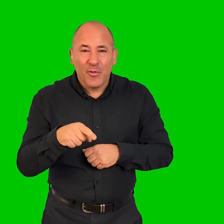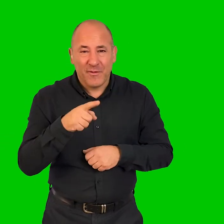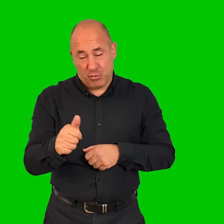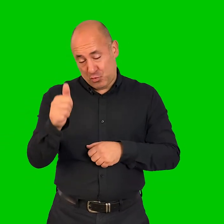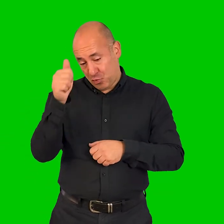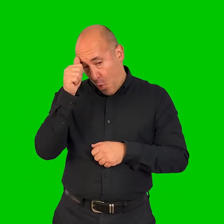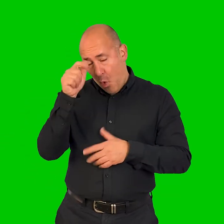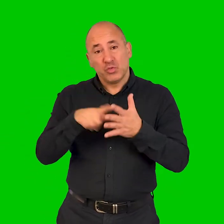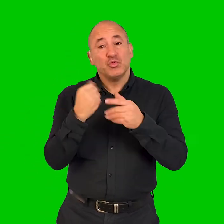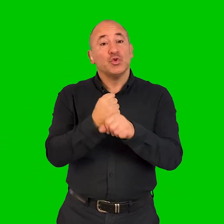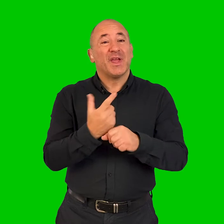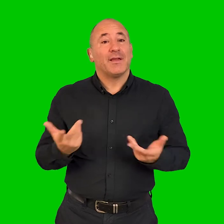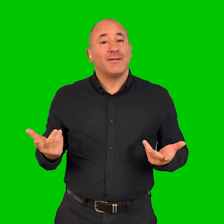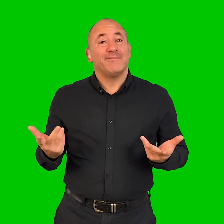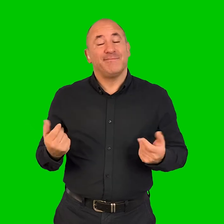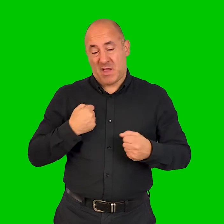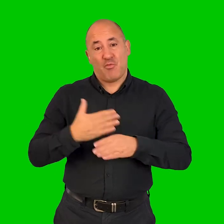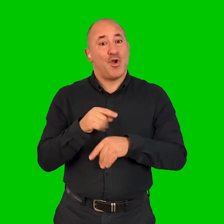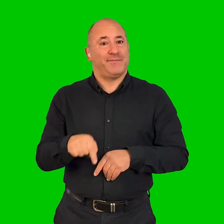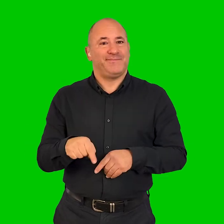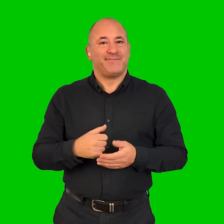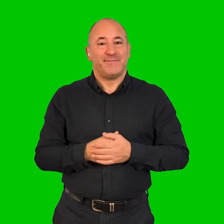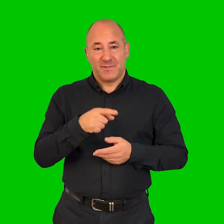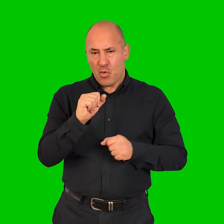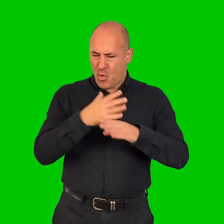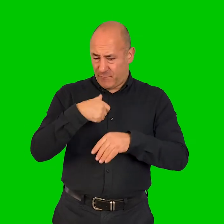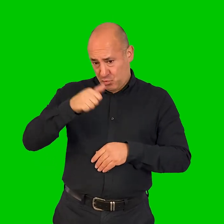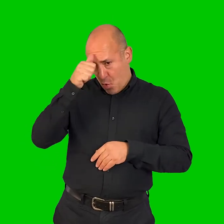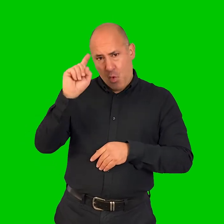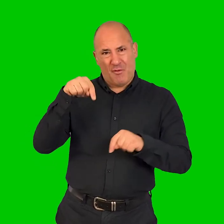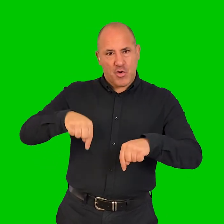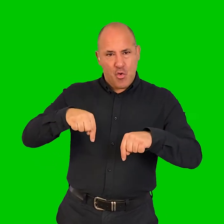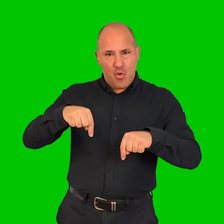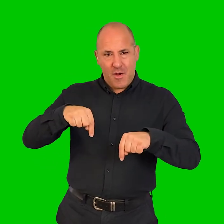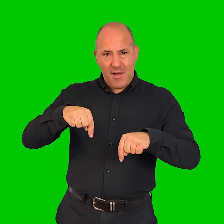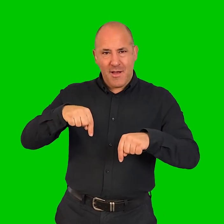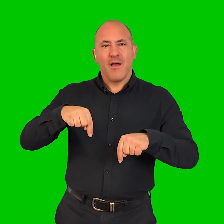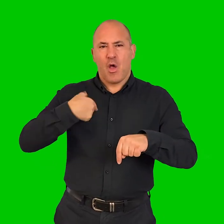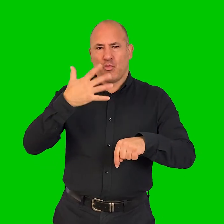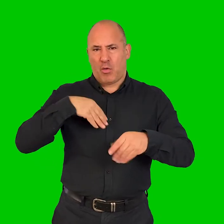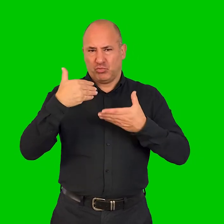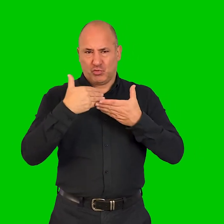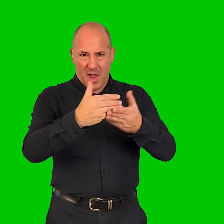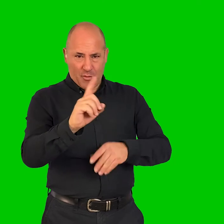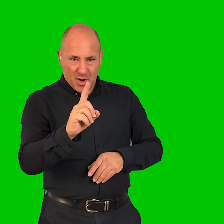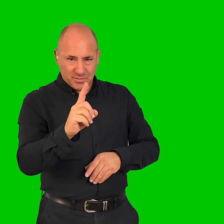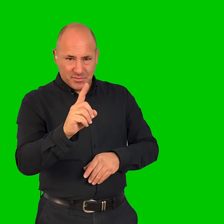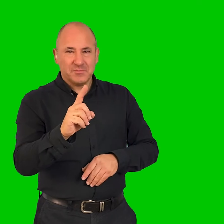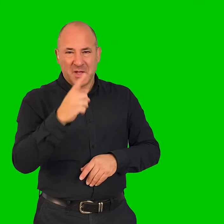that once you know the purpose of what you're doing. You know, if you know the purpose of your work, and what you want to share with the audience, then you find a way to share that in